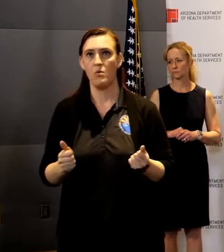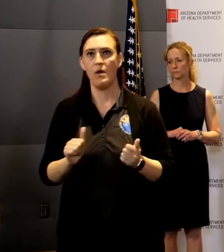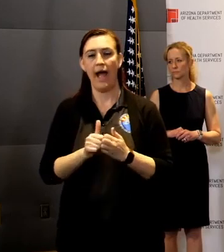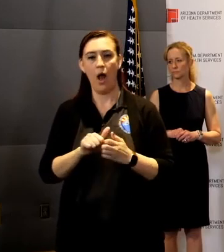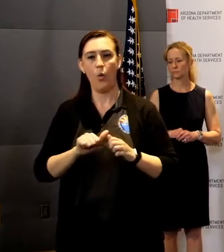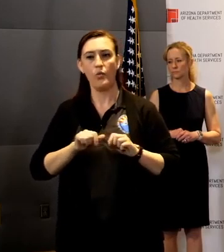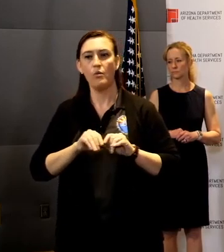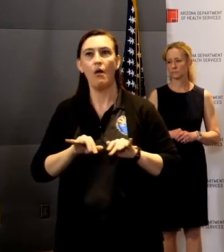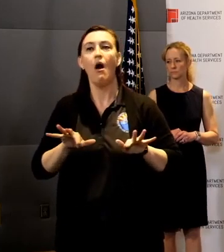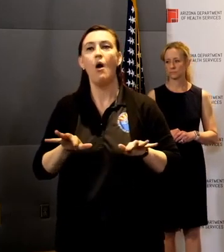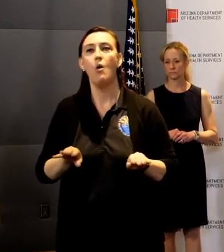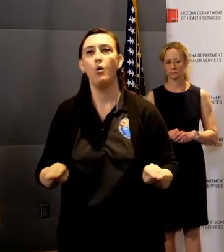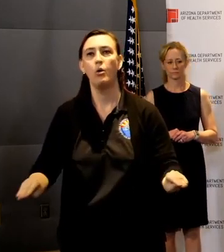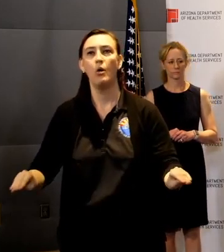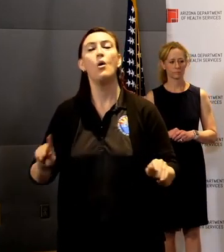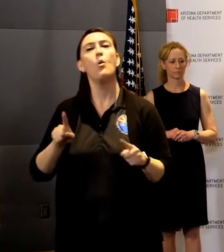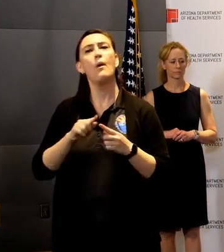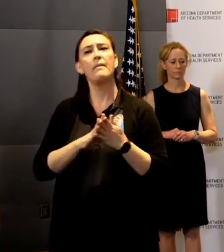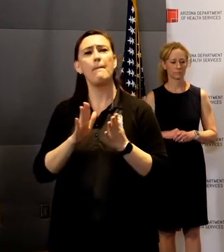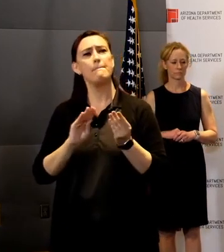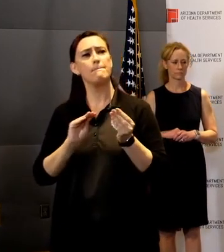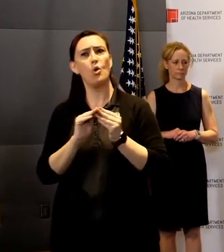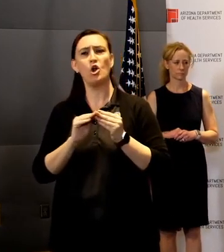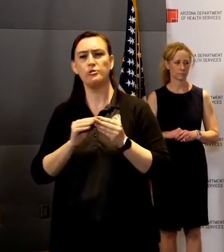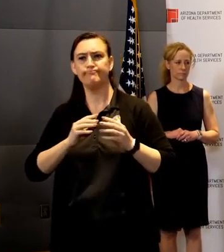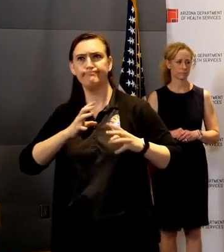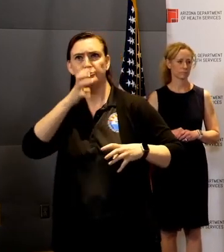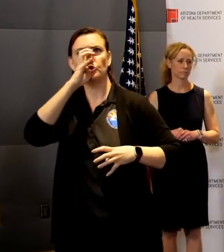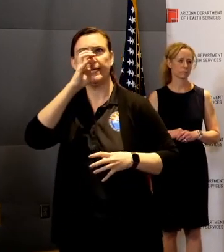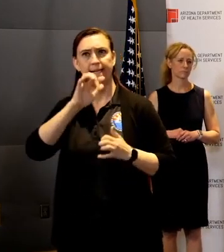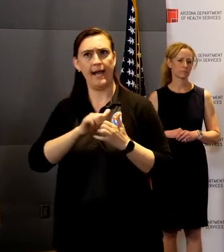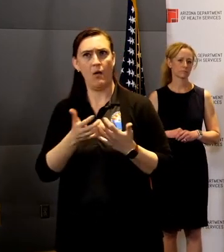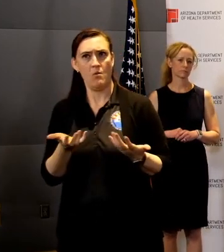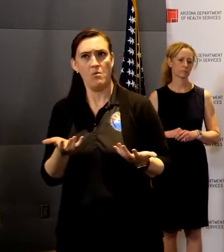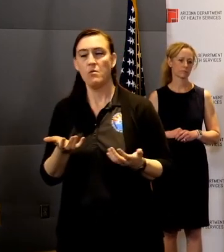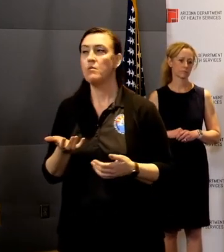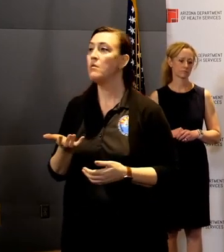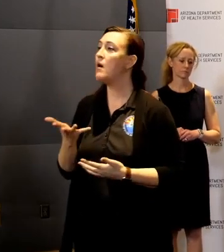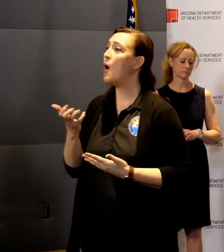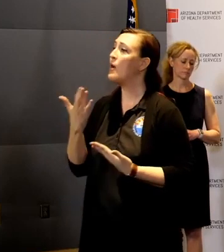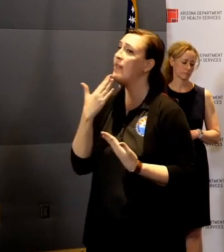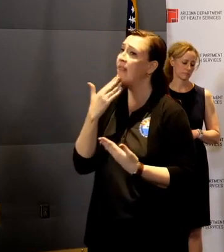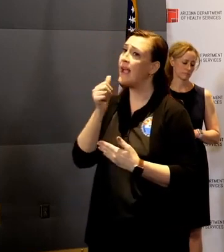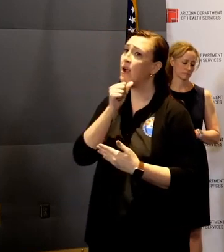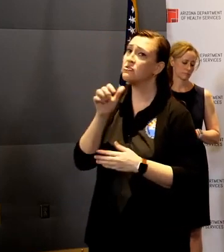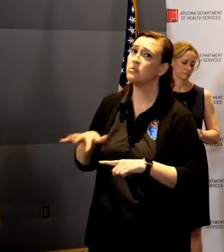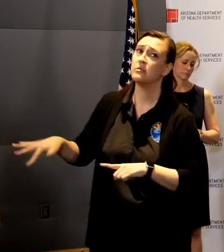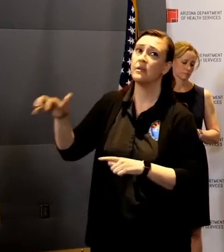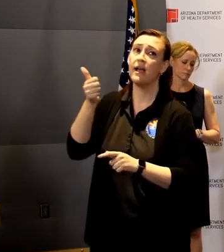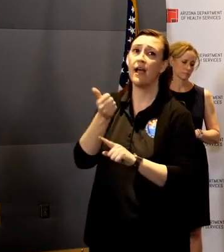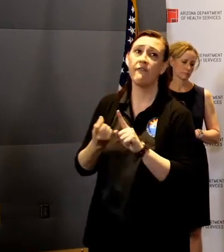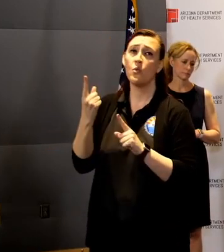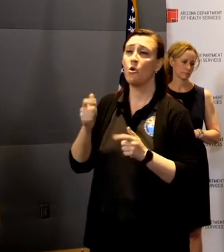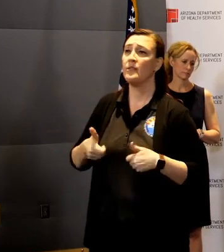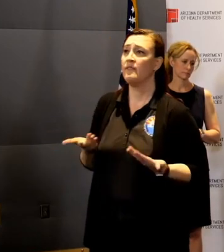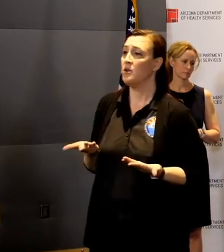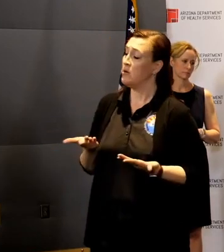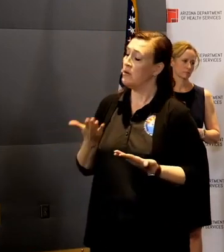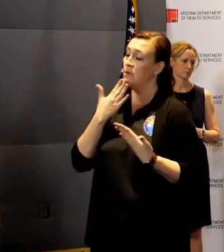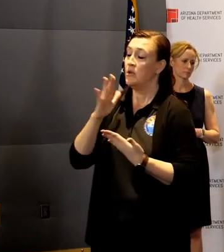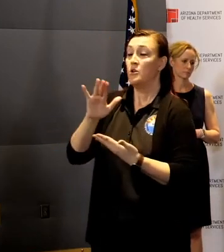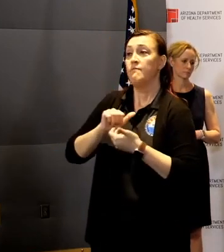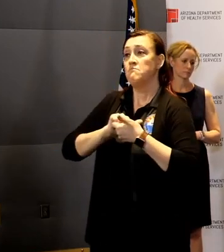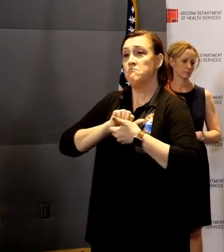aggressive to slow the spread? Well, I want to thank Arizonans for their cooperation. We have, through executive